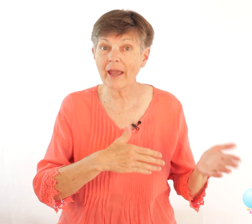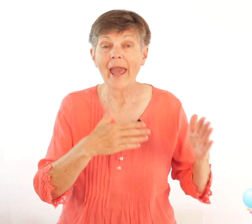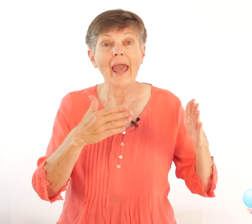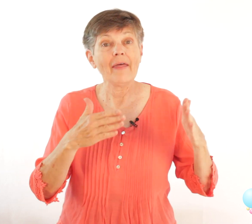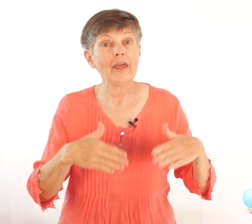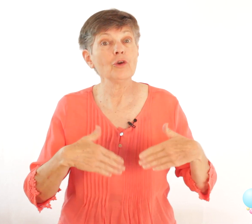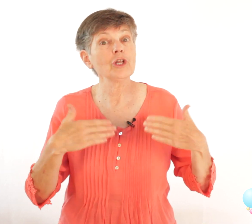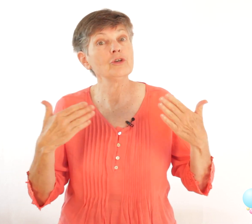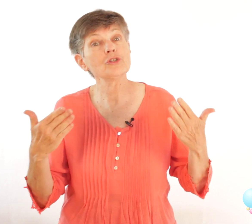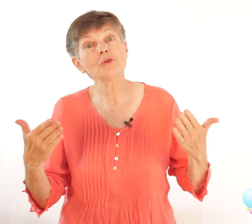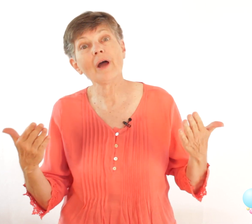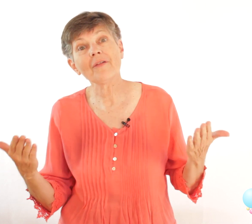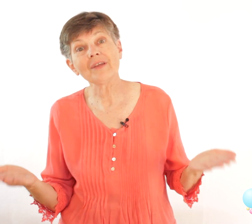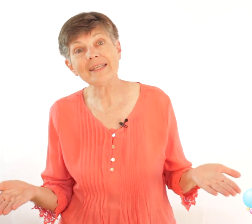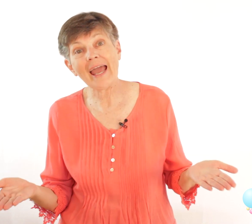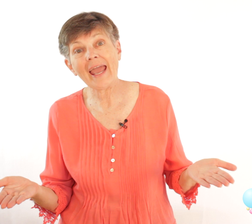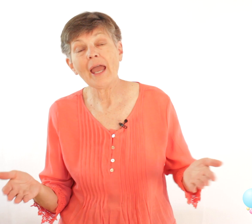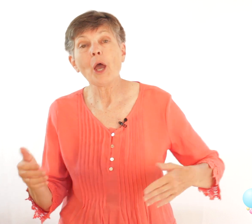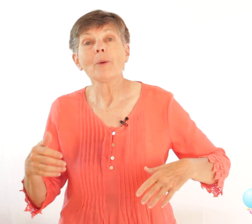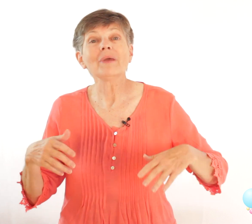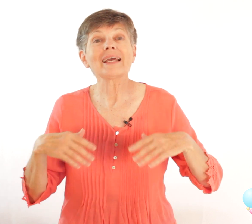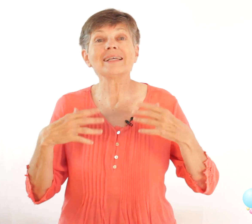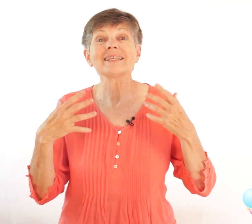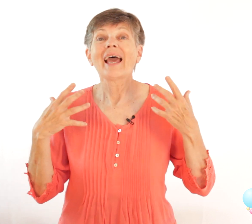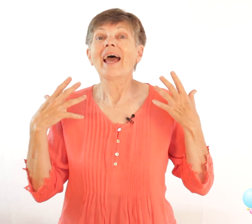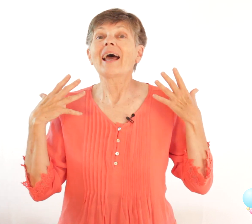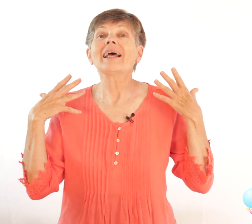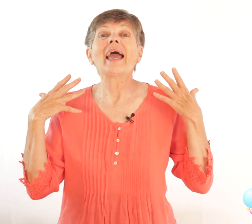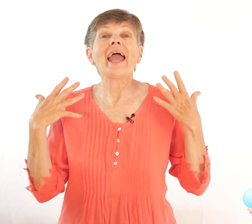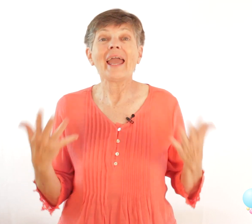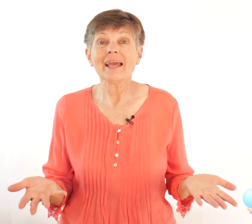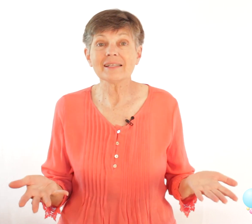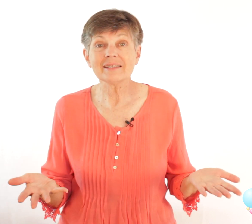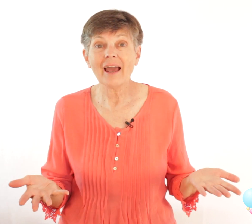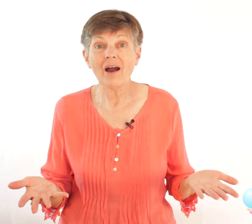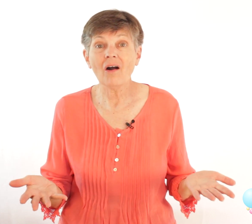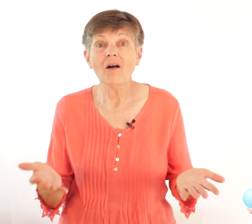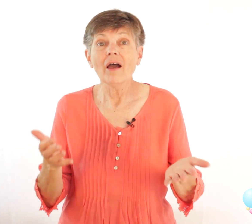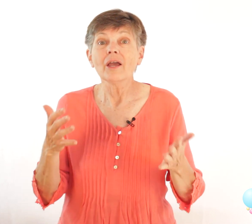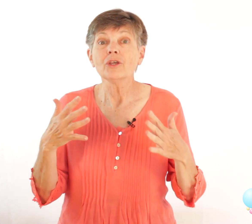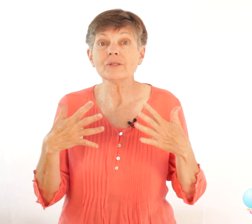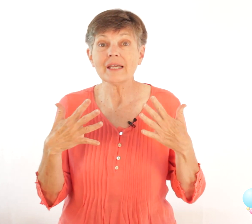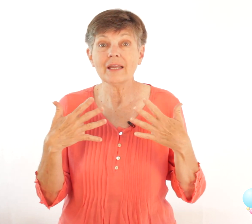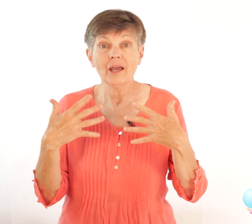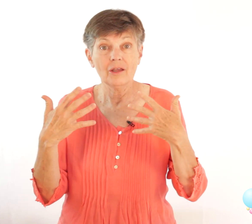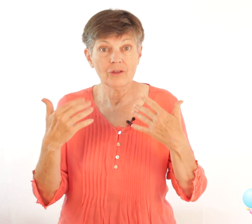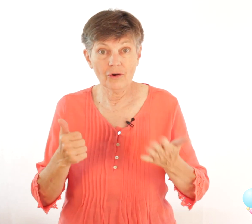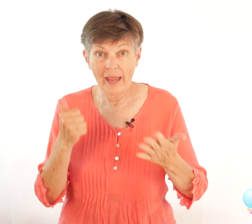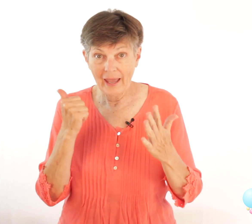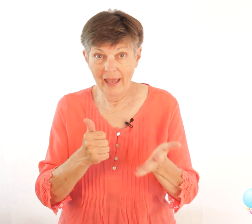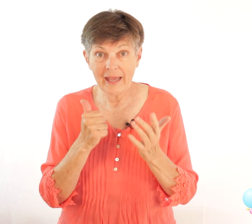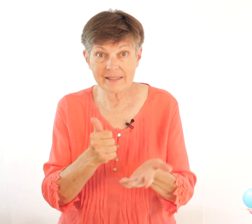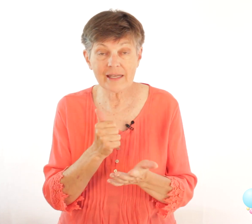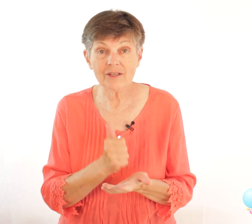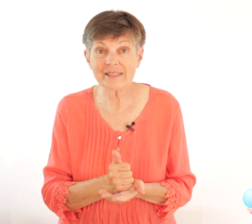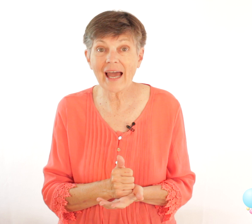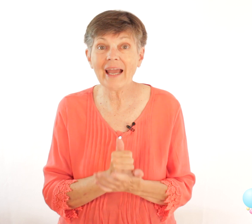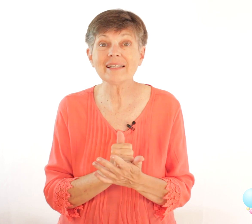and that you can use throughout the day because ASL using your ASL signs